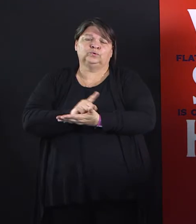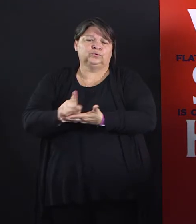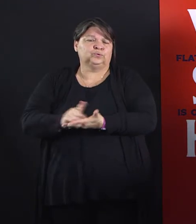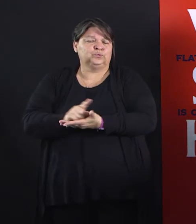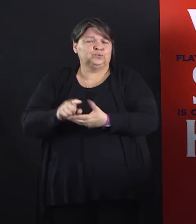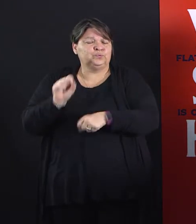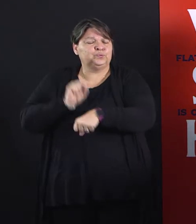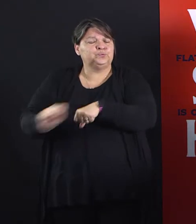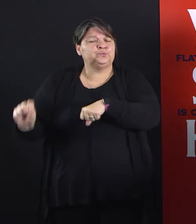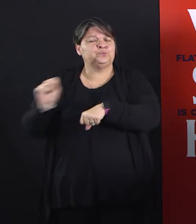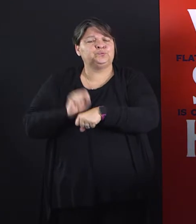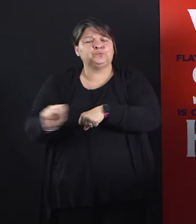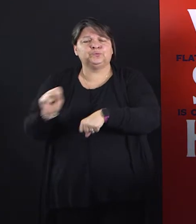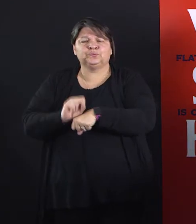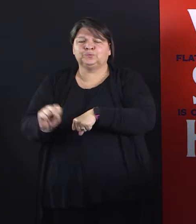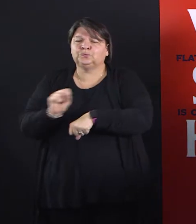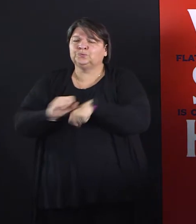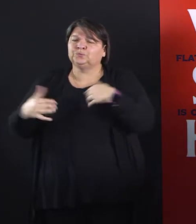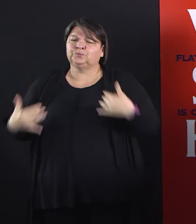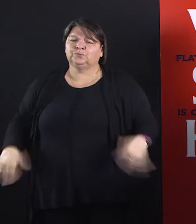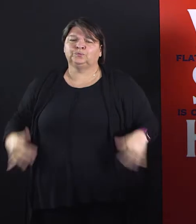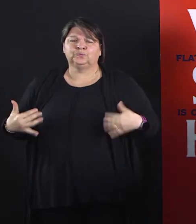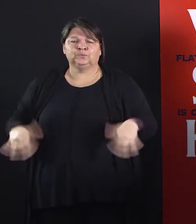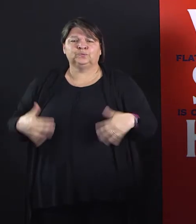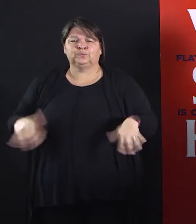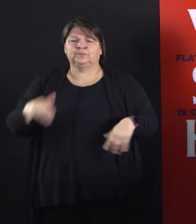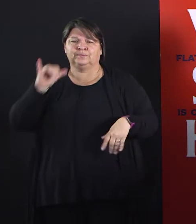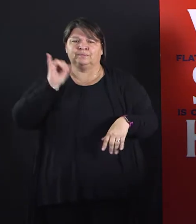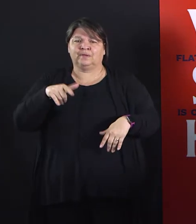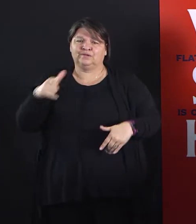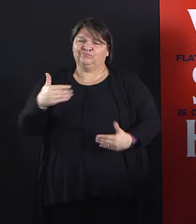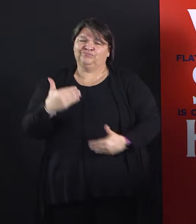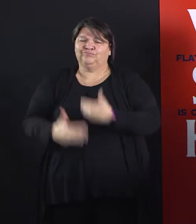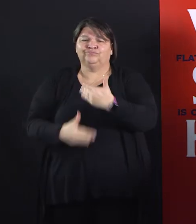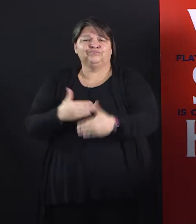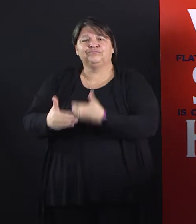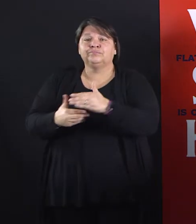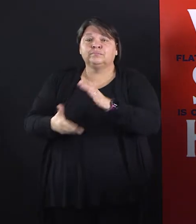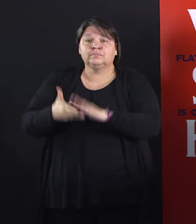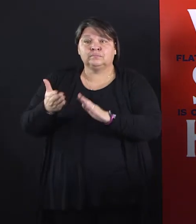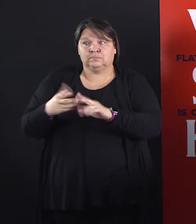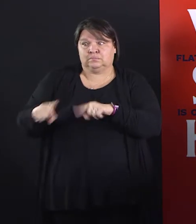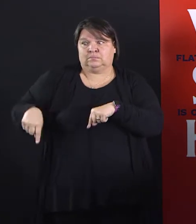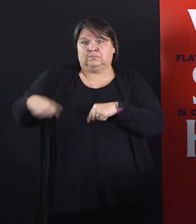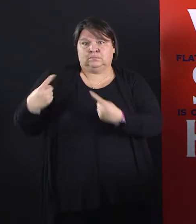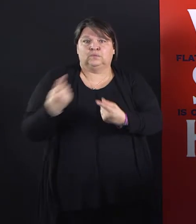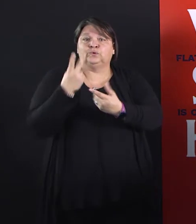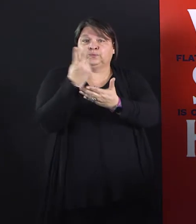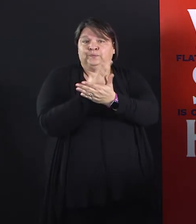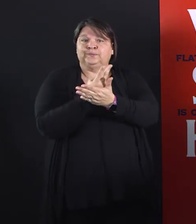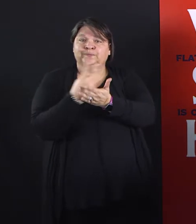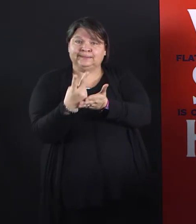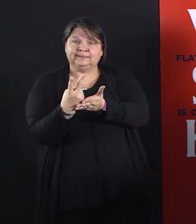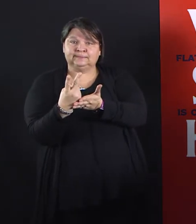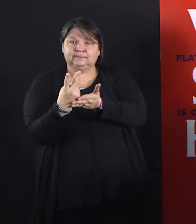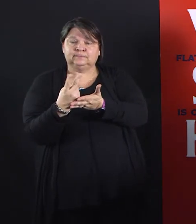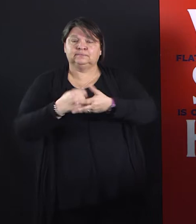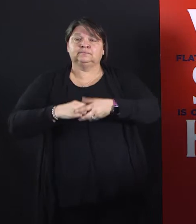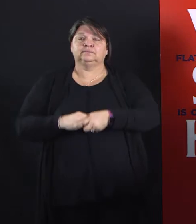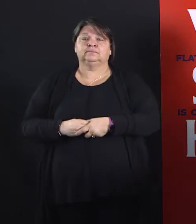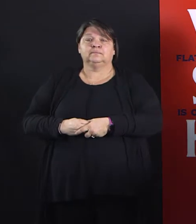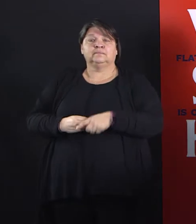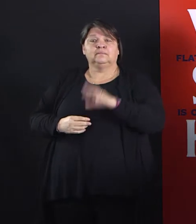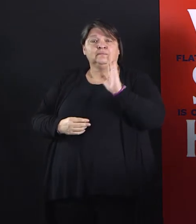running in a little less than two weeks. All typical Fort Worth people come together when we have a crisis.